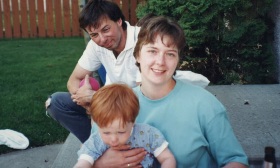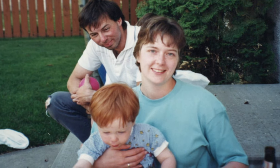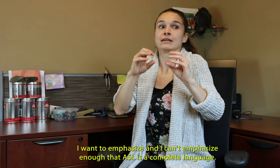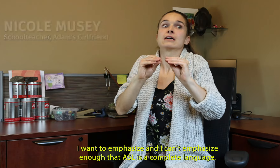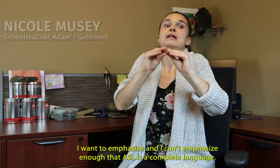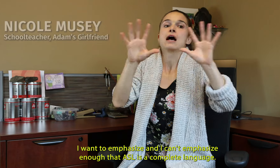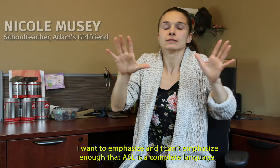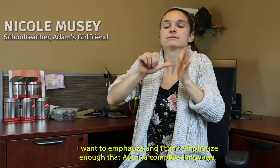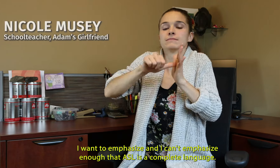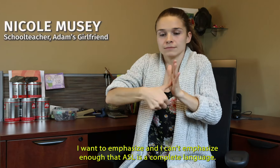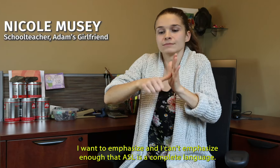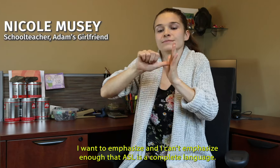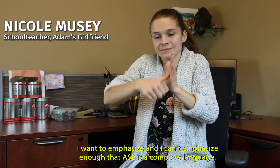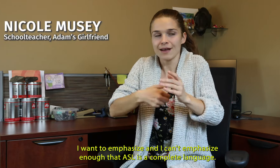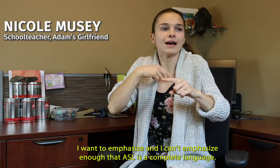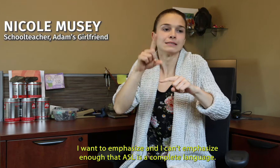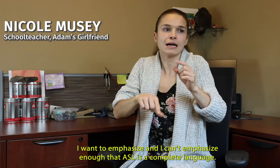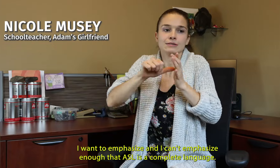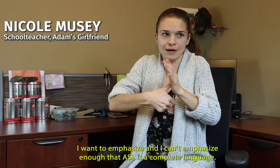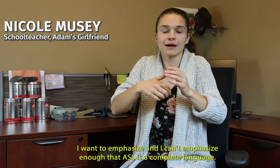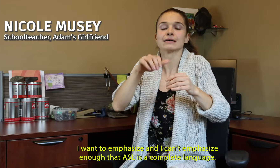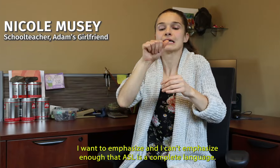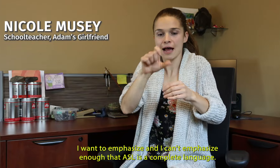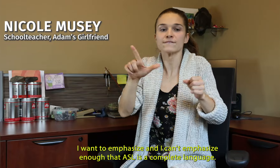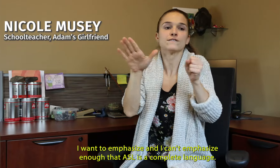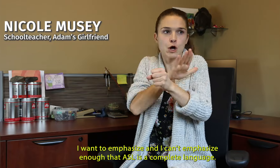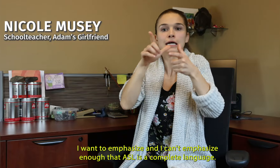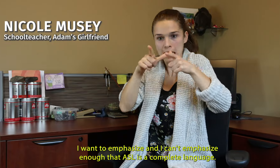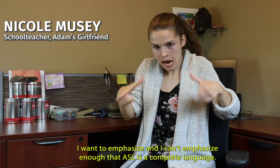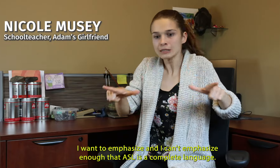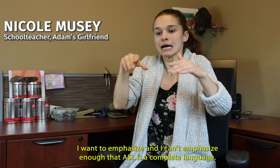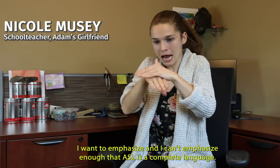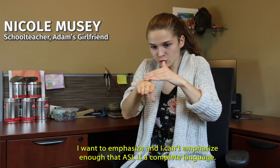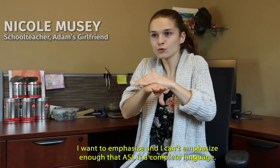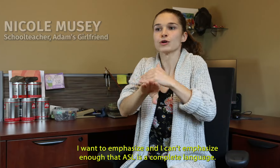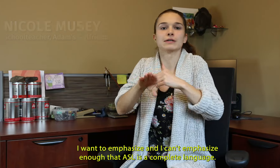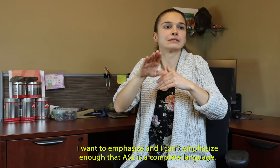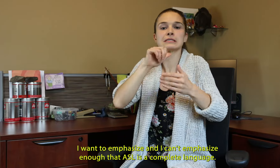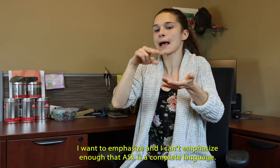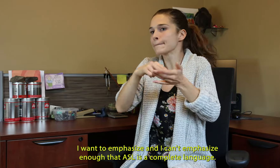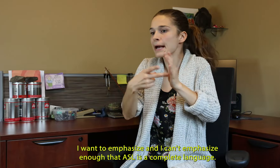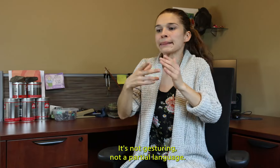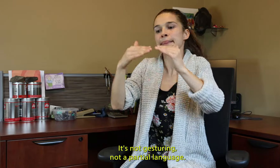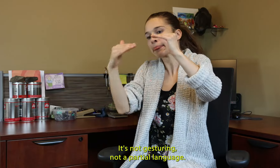I want to emphasize, and I can't emphasize enough, that ASL is a complete language. It's not